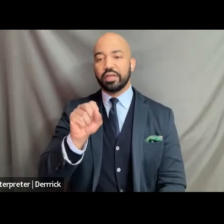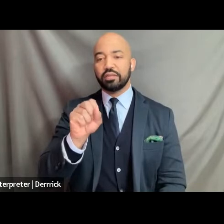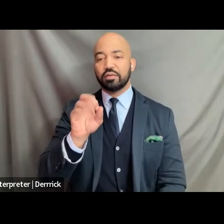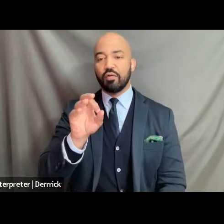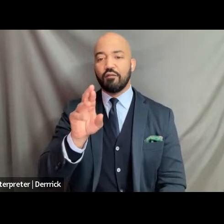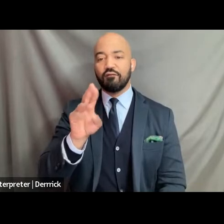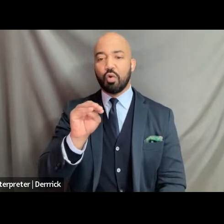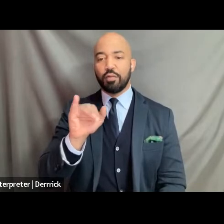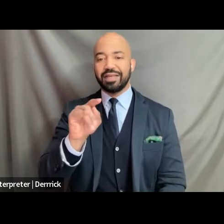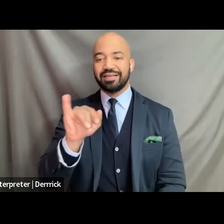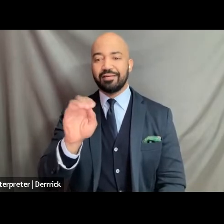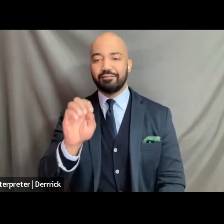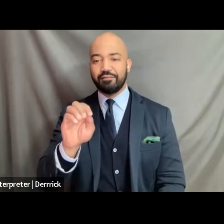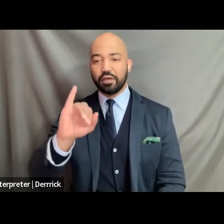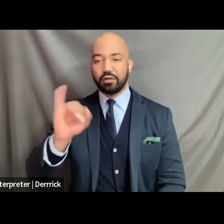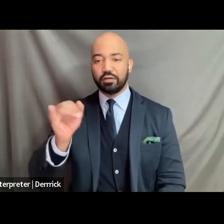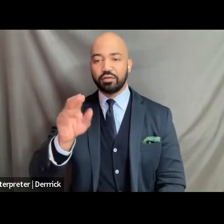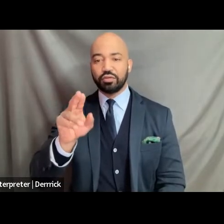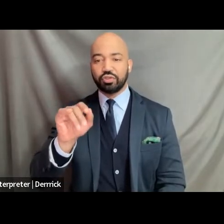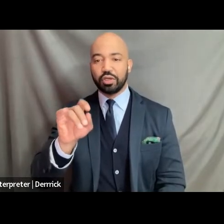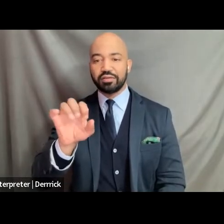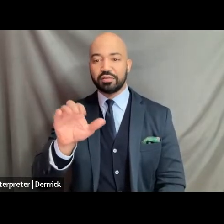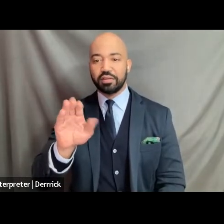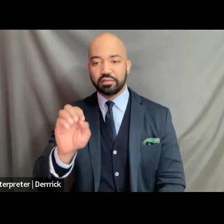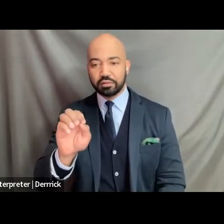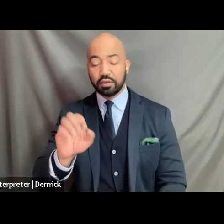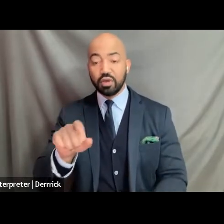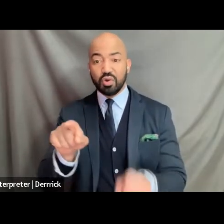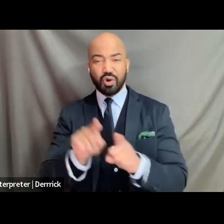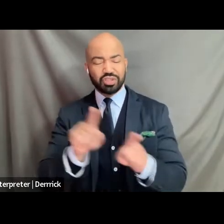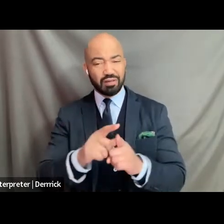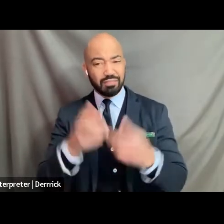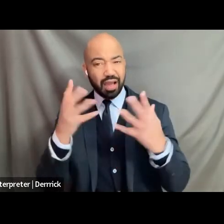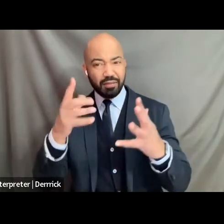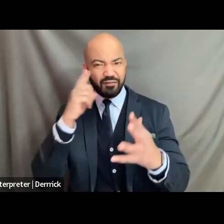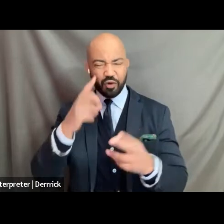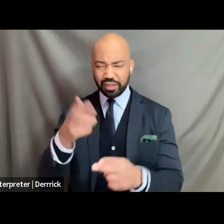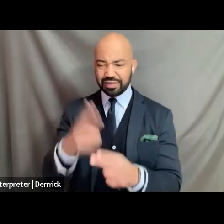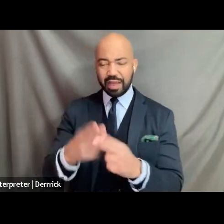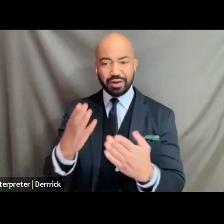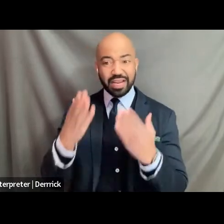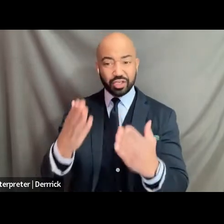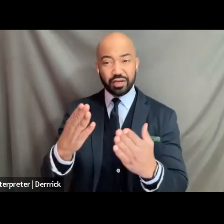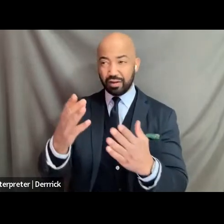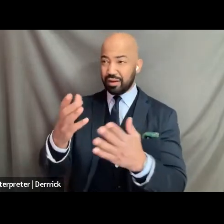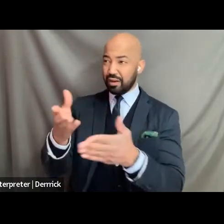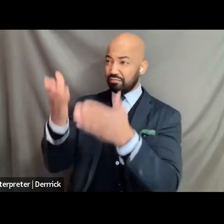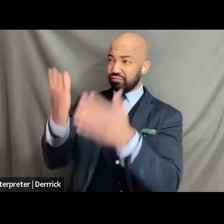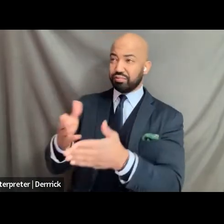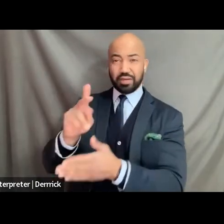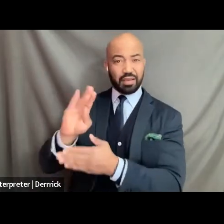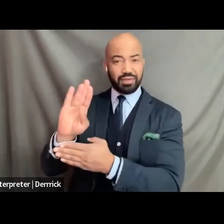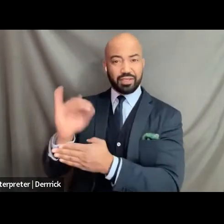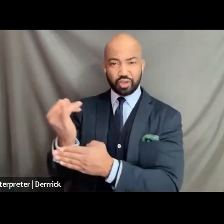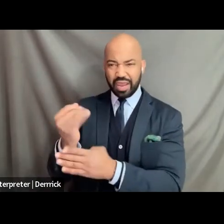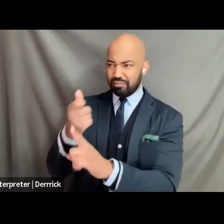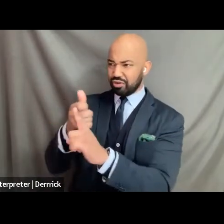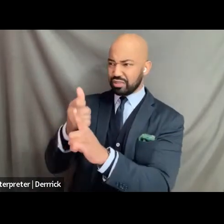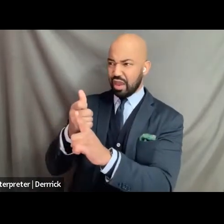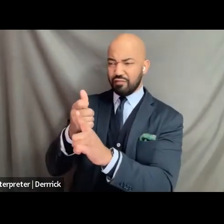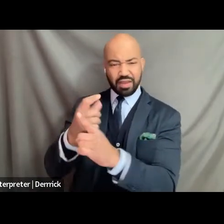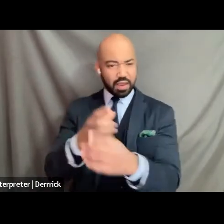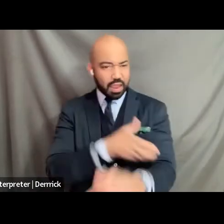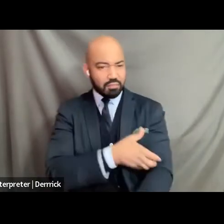this nomination and for a human that really uplifts and empowers you know folks who are